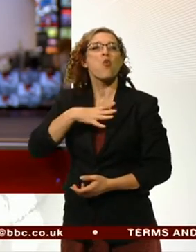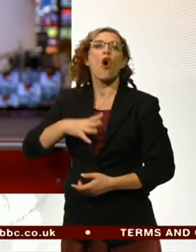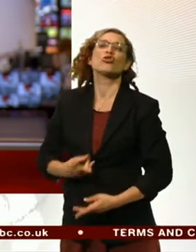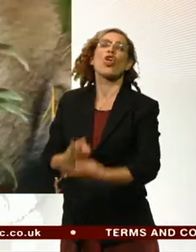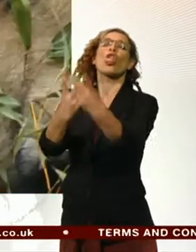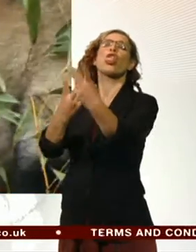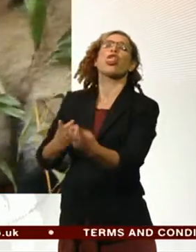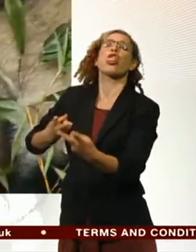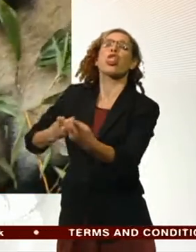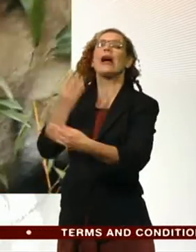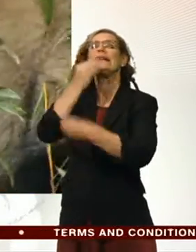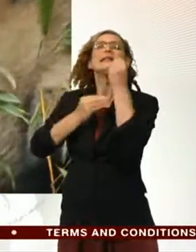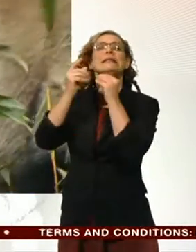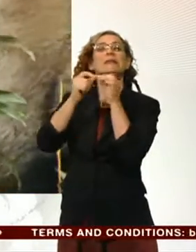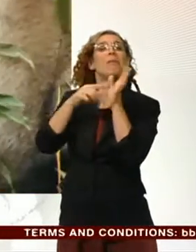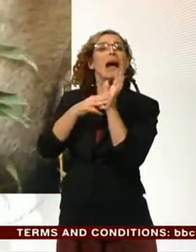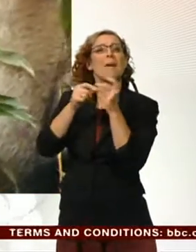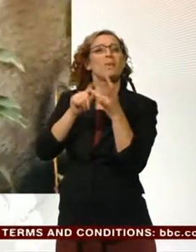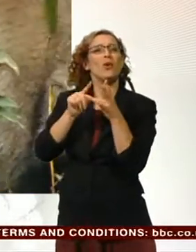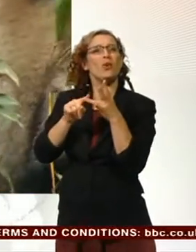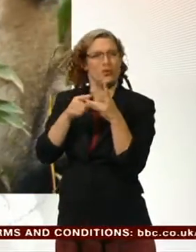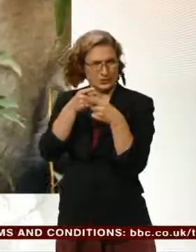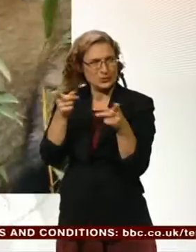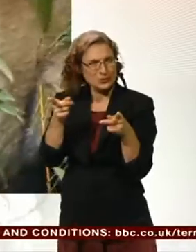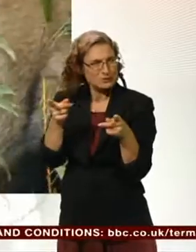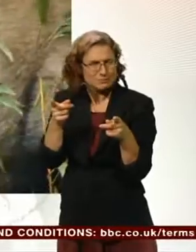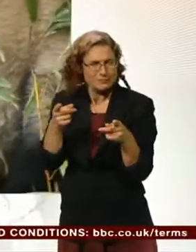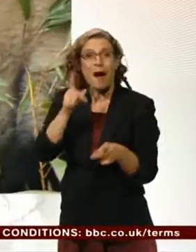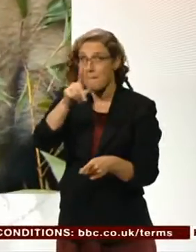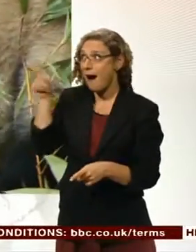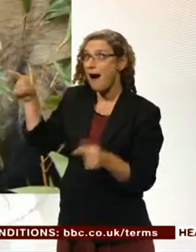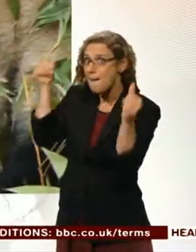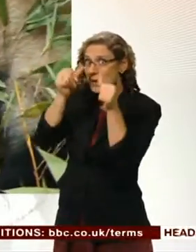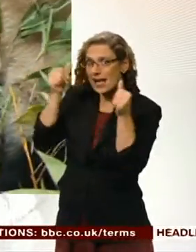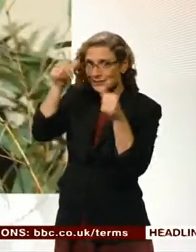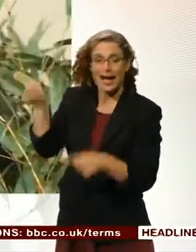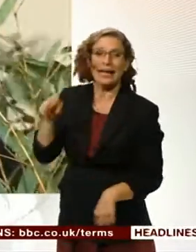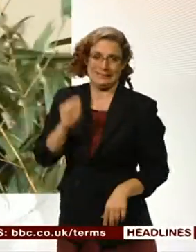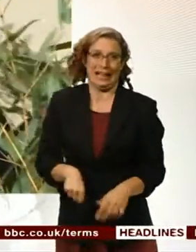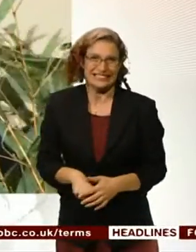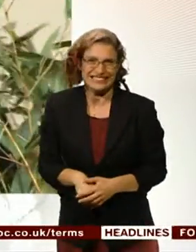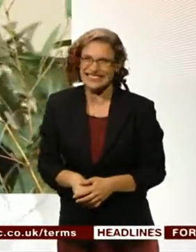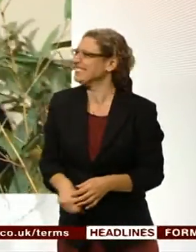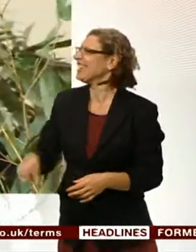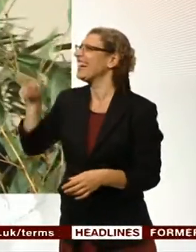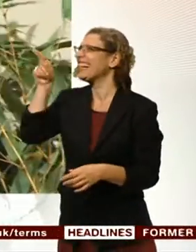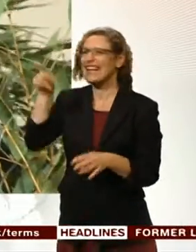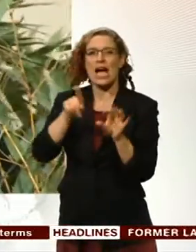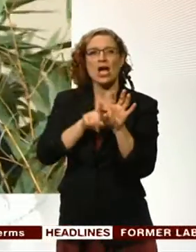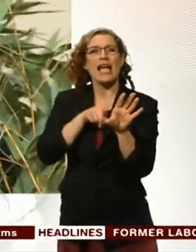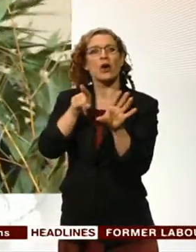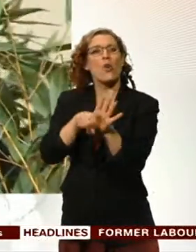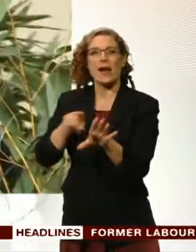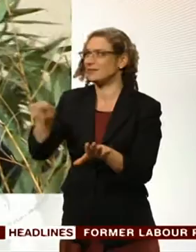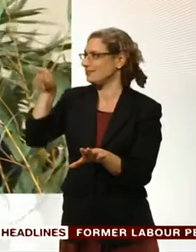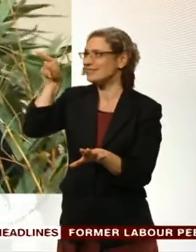full of bamboo? Well, a certain giant panda who turns 12 today, that's exactly what's going on. Edinburgh Zoo's Yang Guang, or sunshine as he's known in